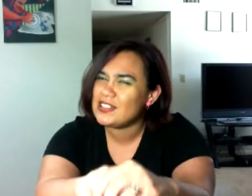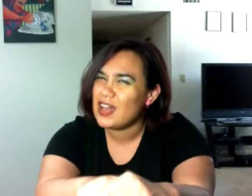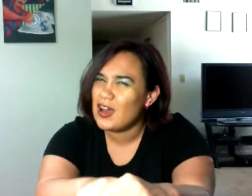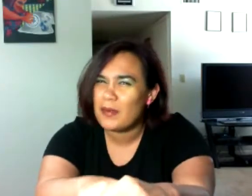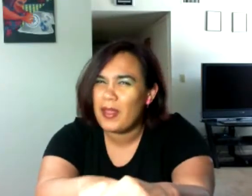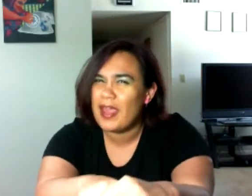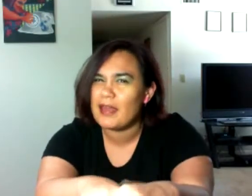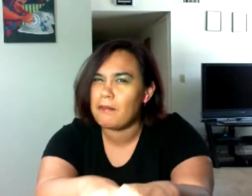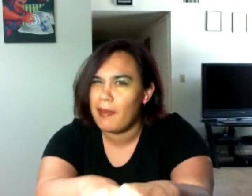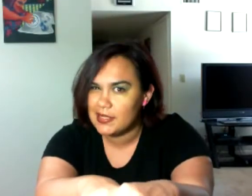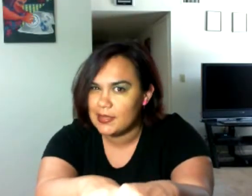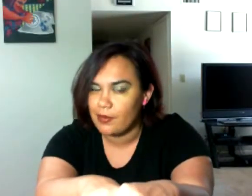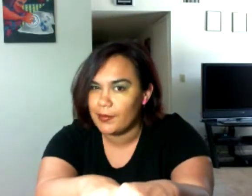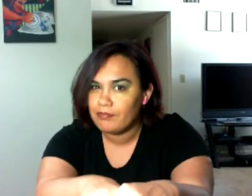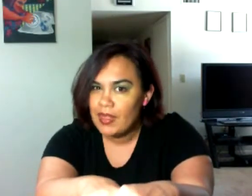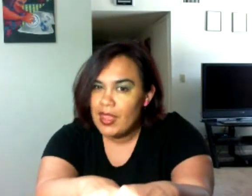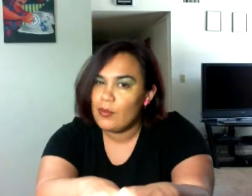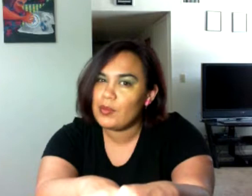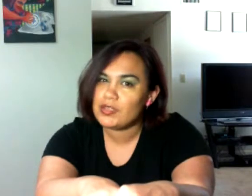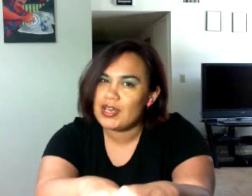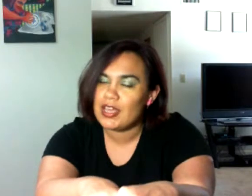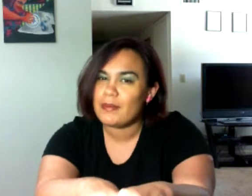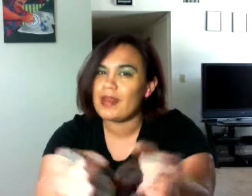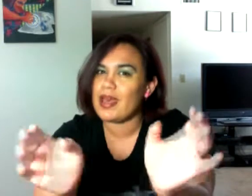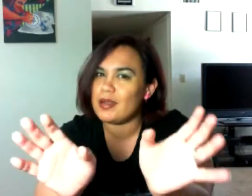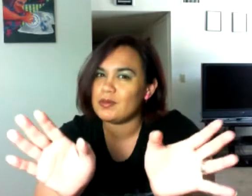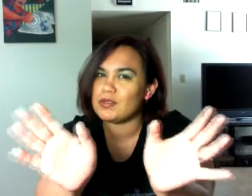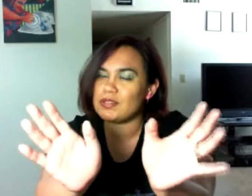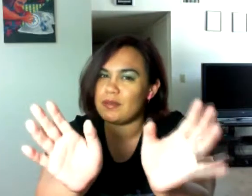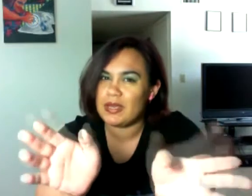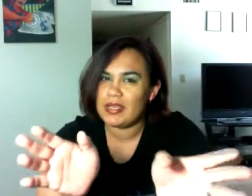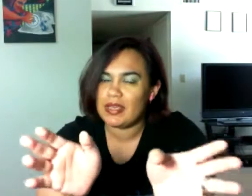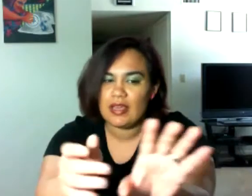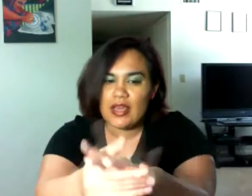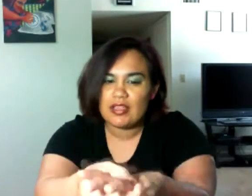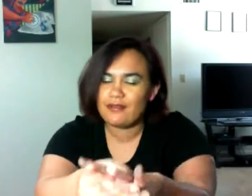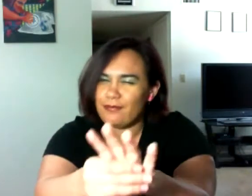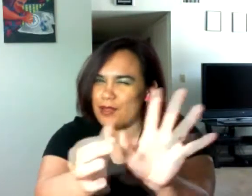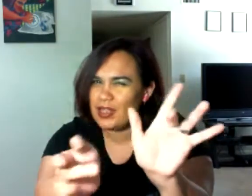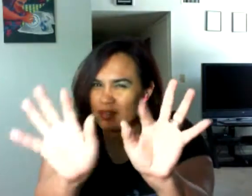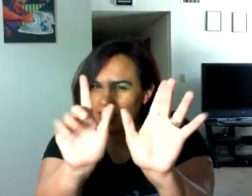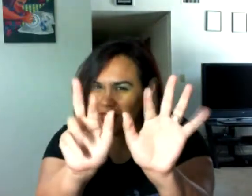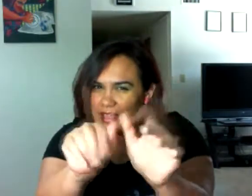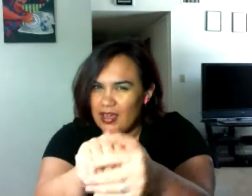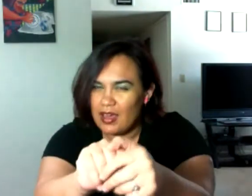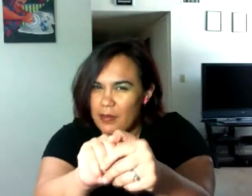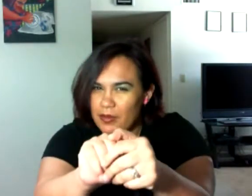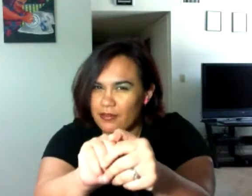dog playing basketball. When we're talking about animals competing, you've really only got like a couple of